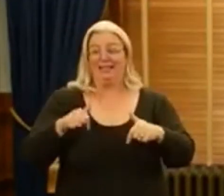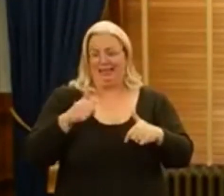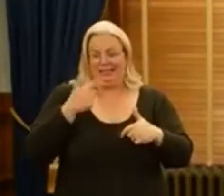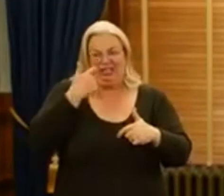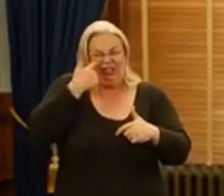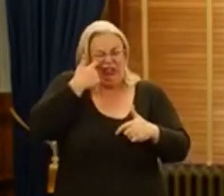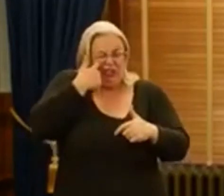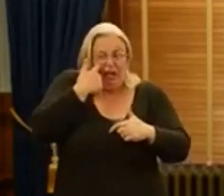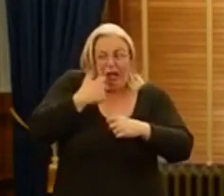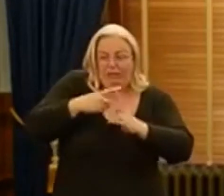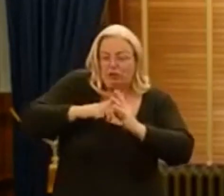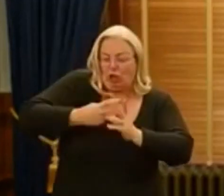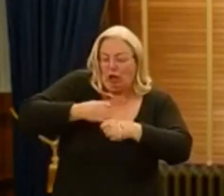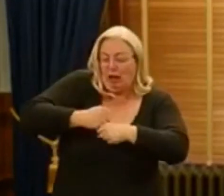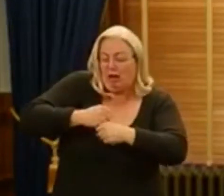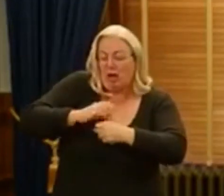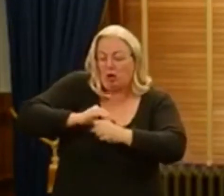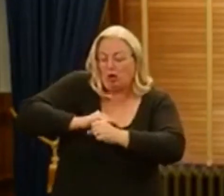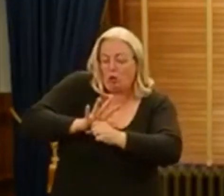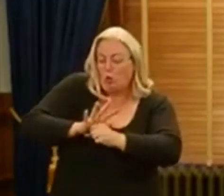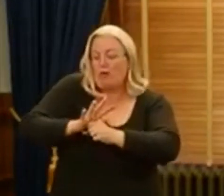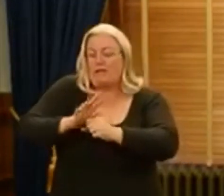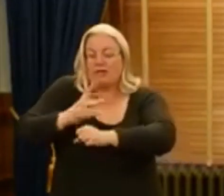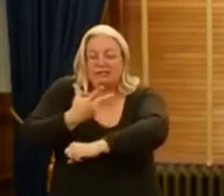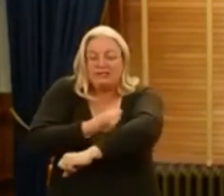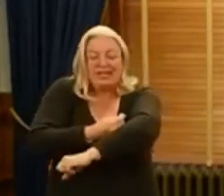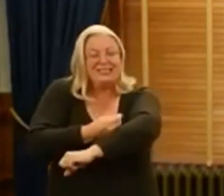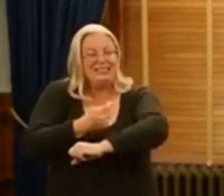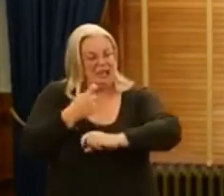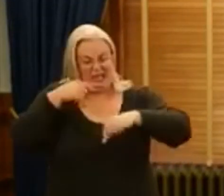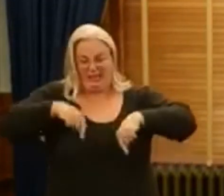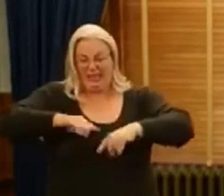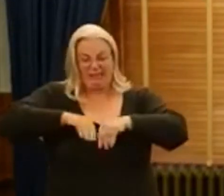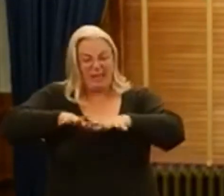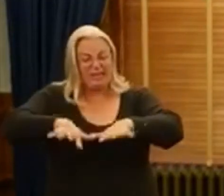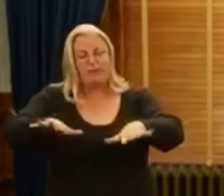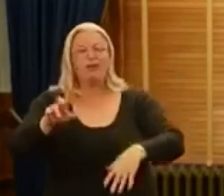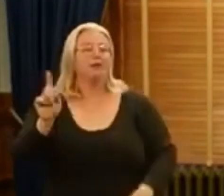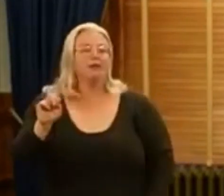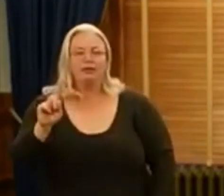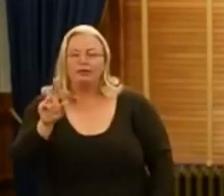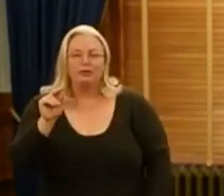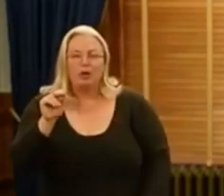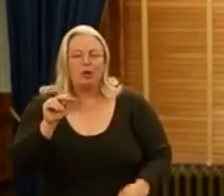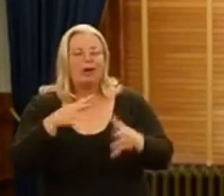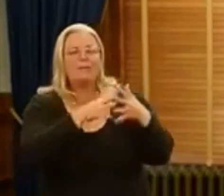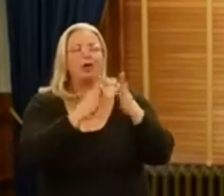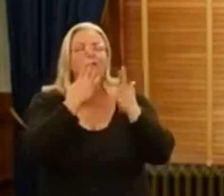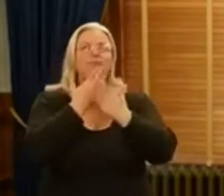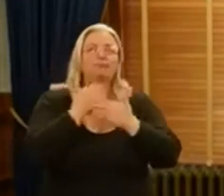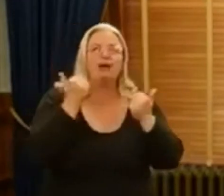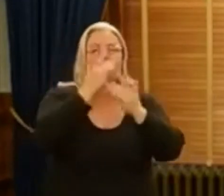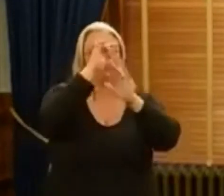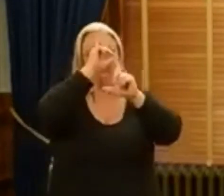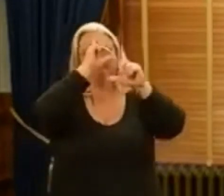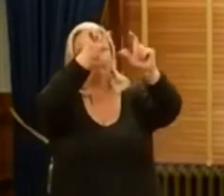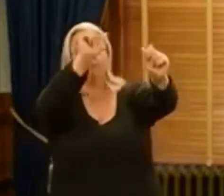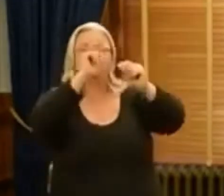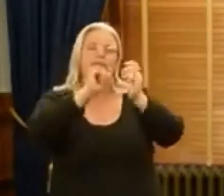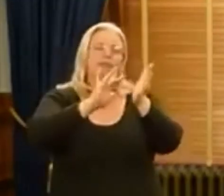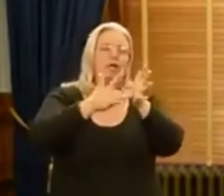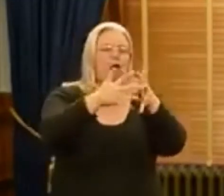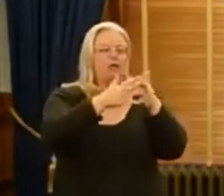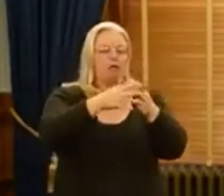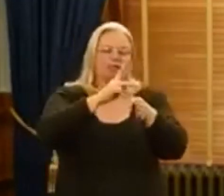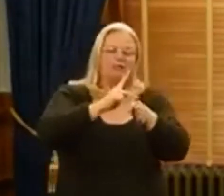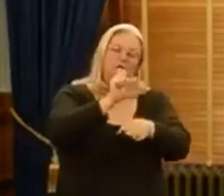manufacturing coronavirus vaccines at the outset of this pandemic. America's best medical and research professionals have